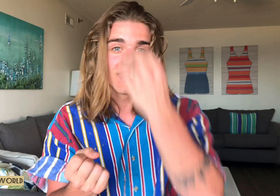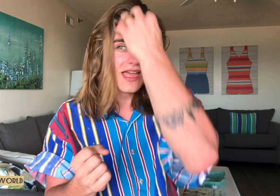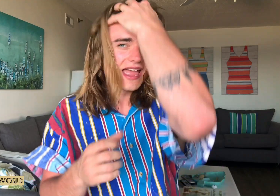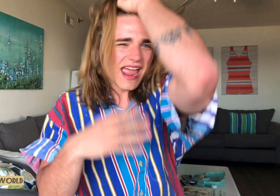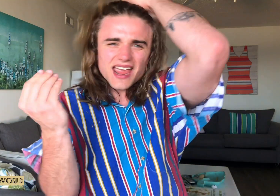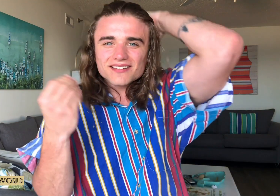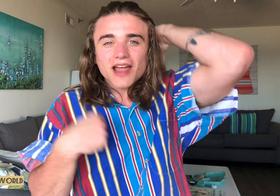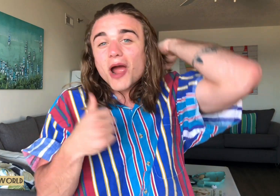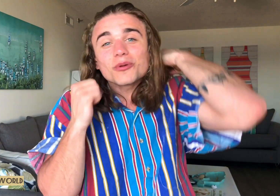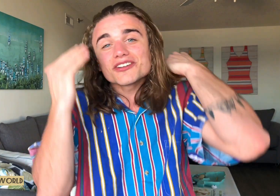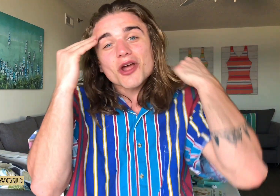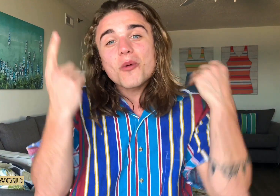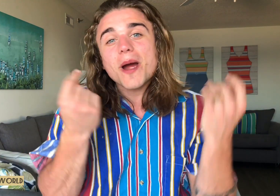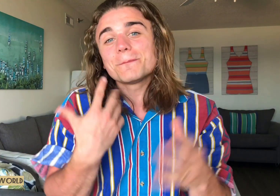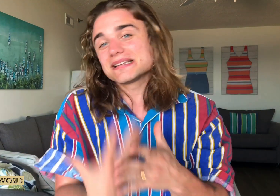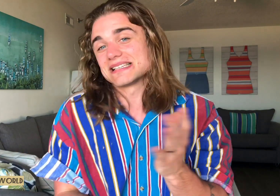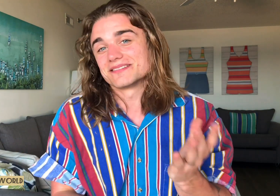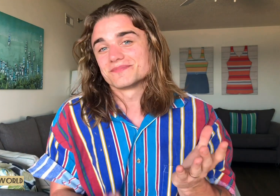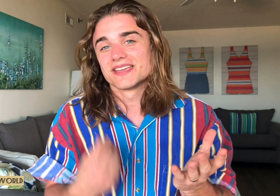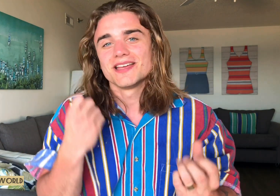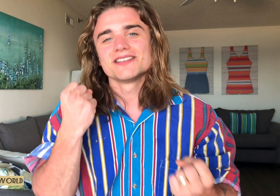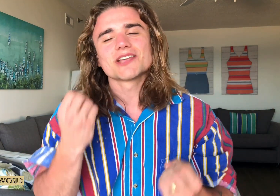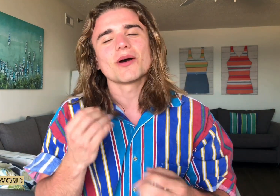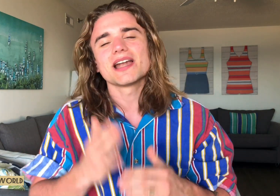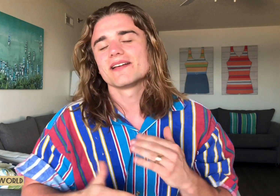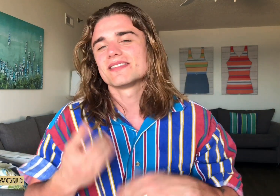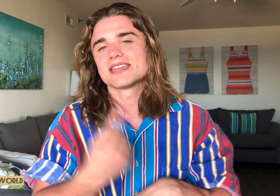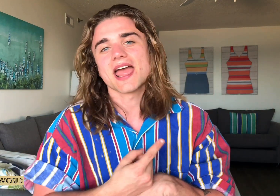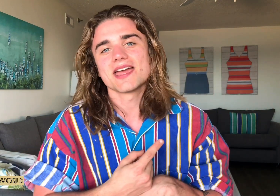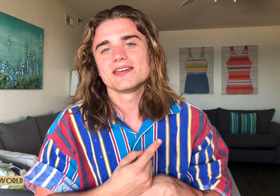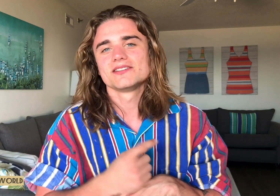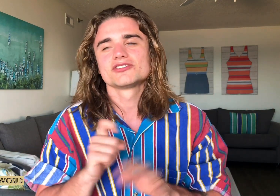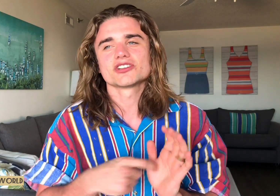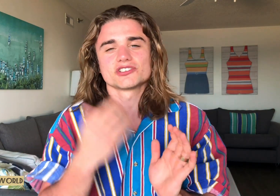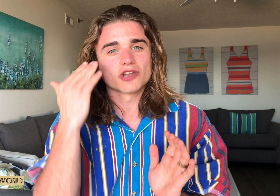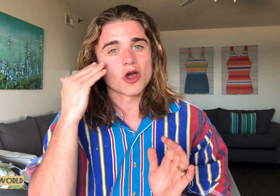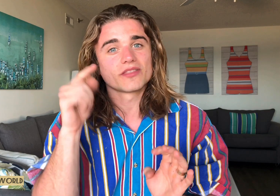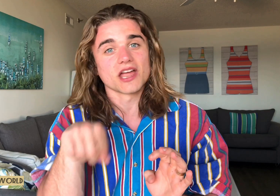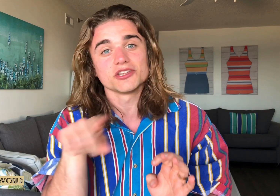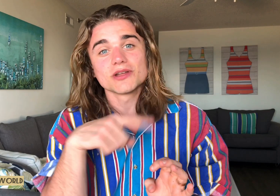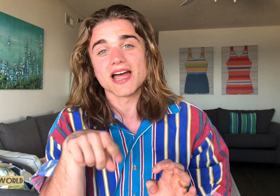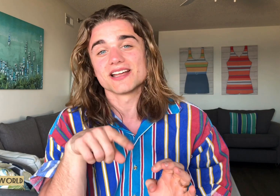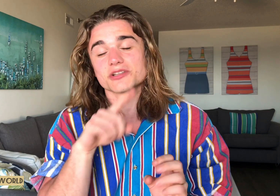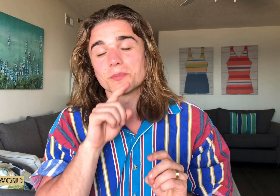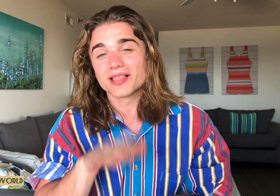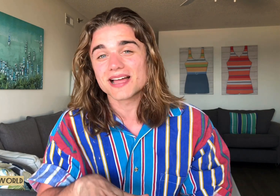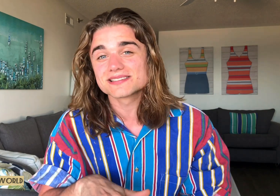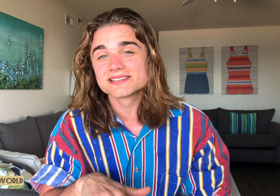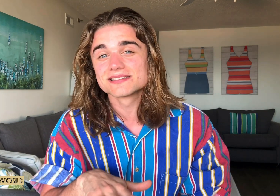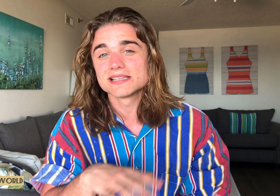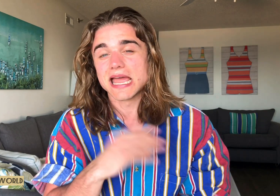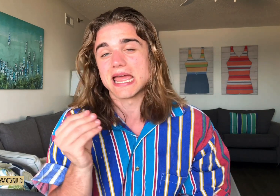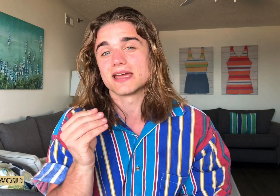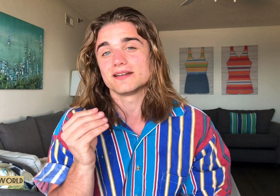And I wouldn't know what I'm missing. So at the end of the day, just know that you guys are blessed and you